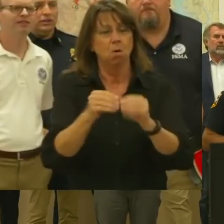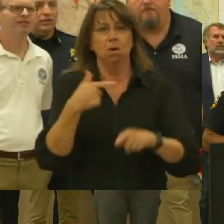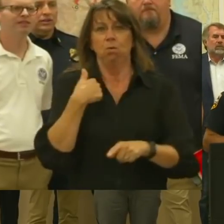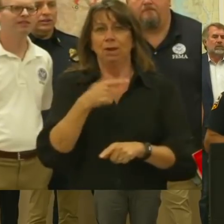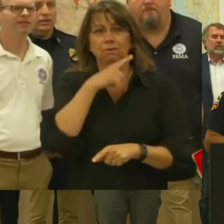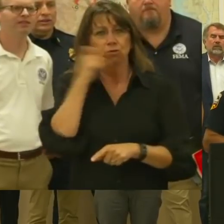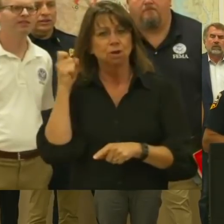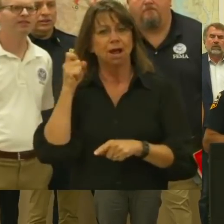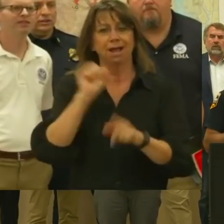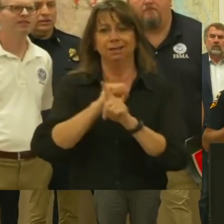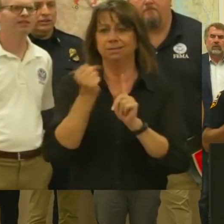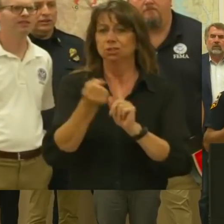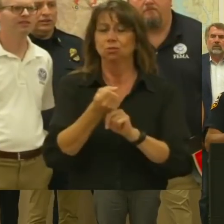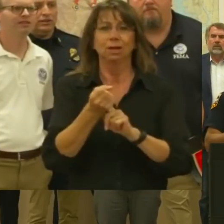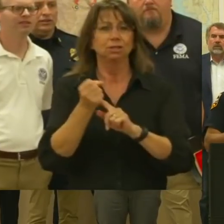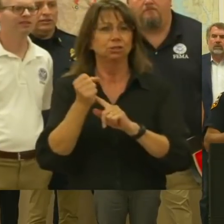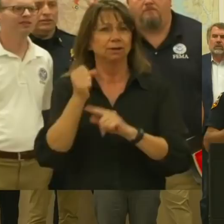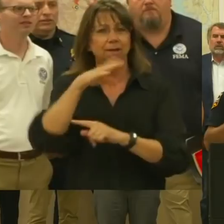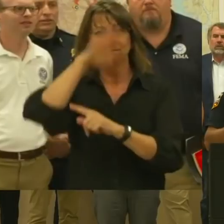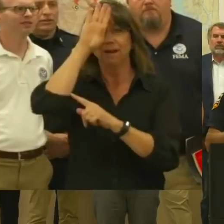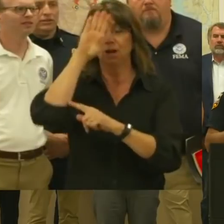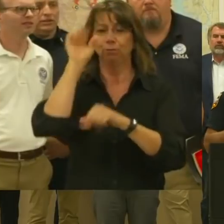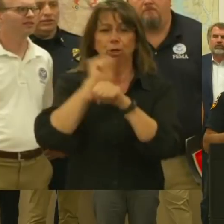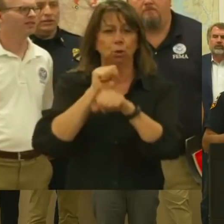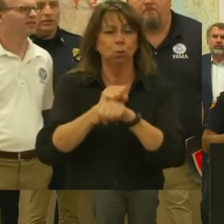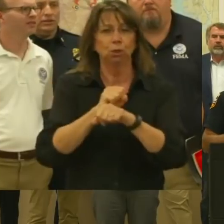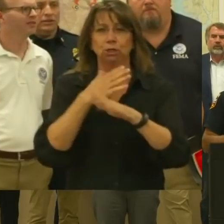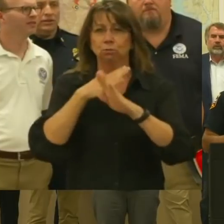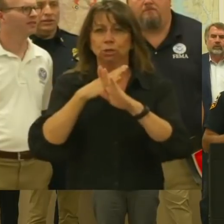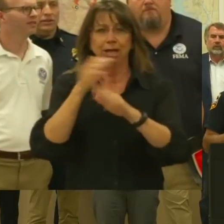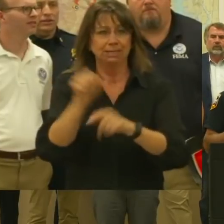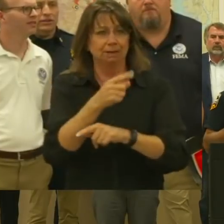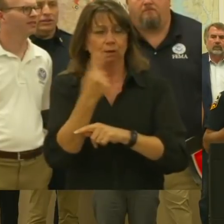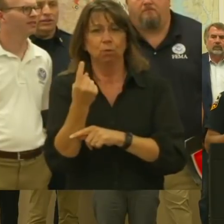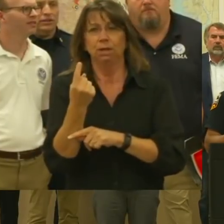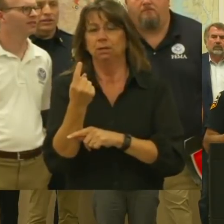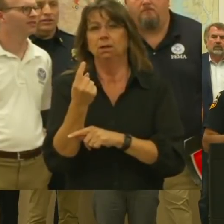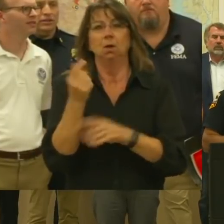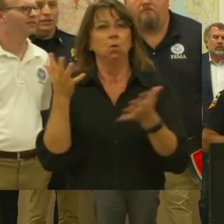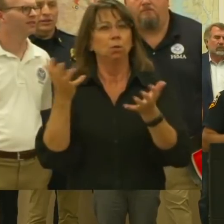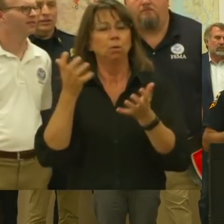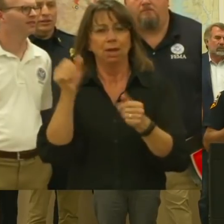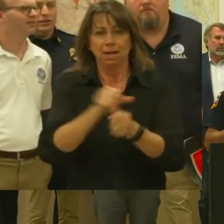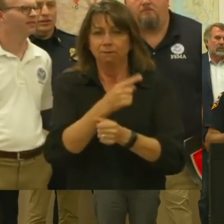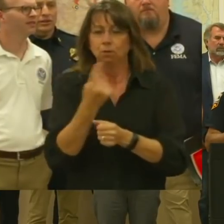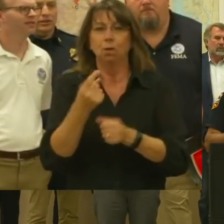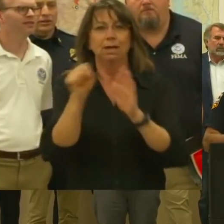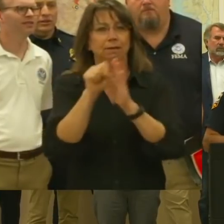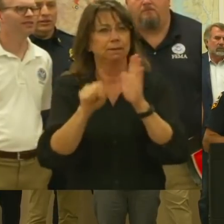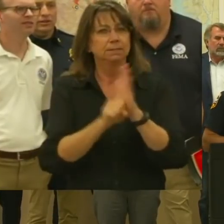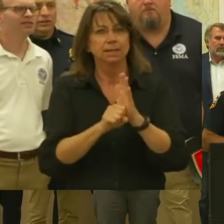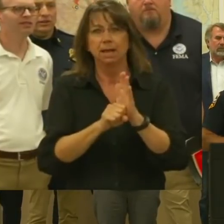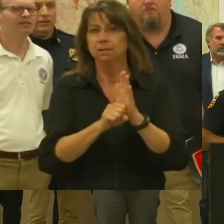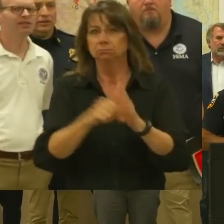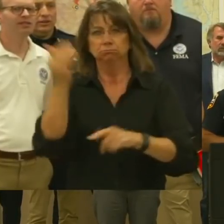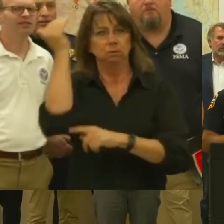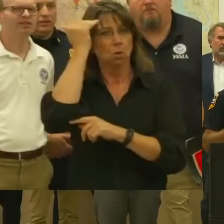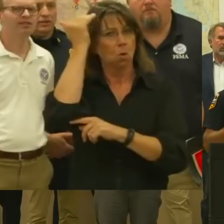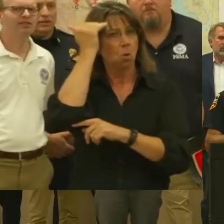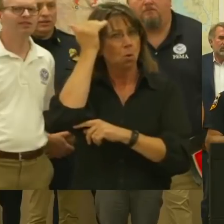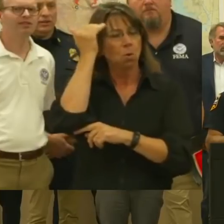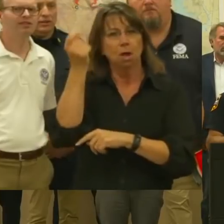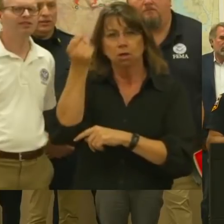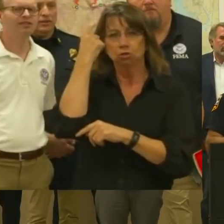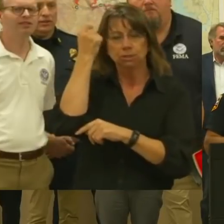working to protect everyone in the state. We need everyone in the state to have a heads up how critical conditions are.